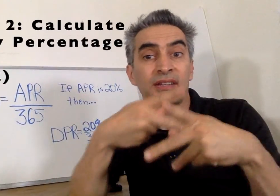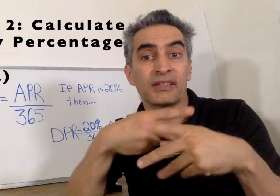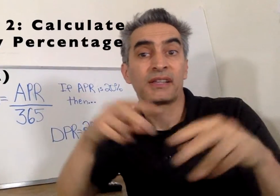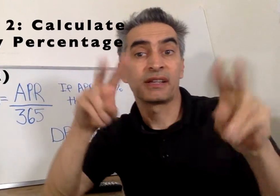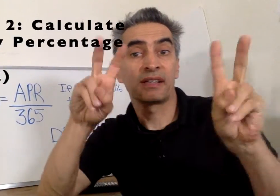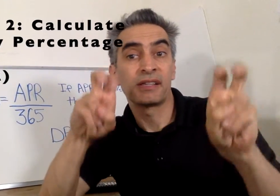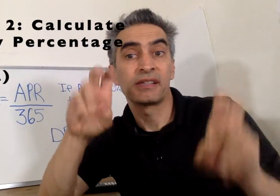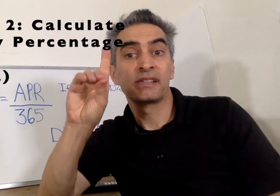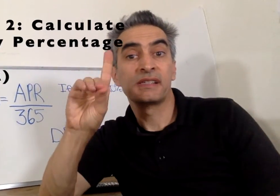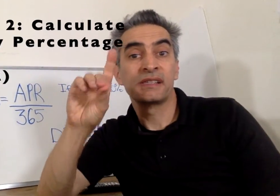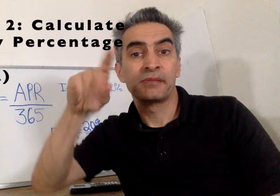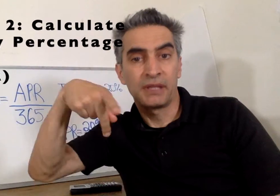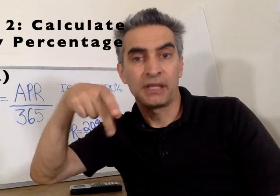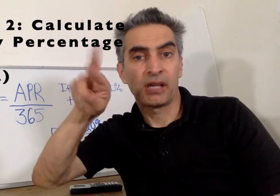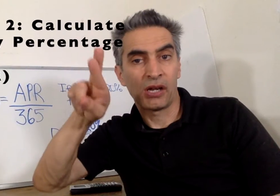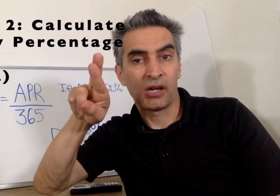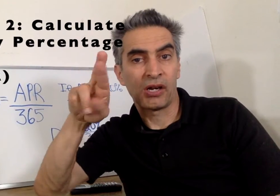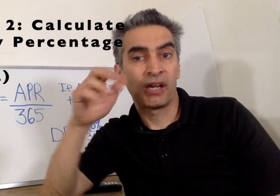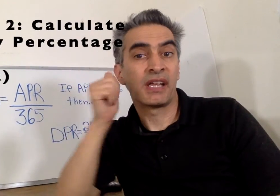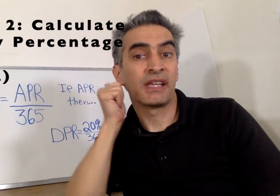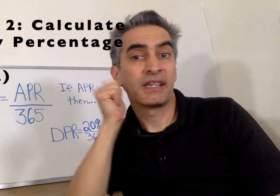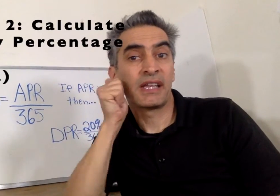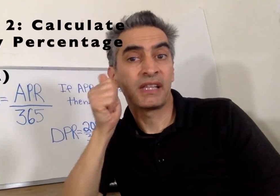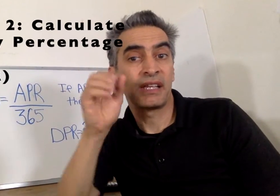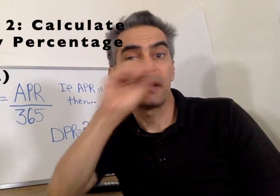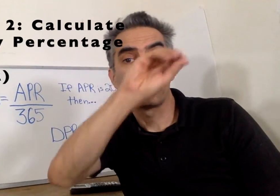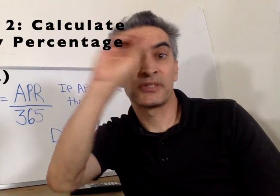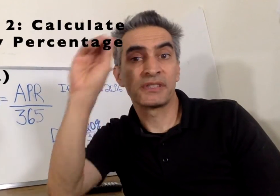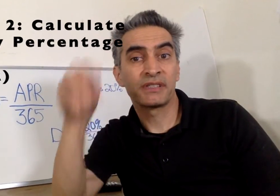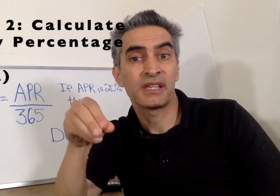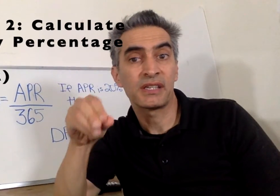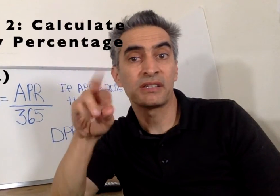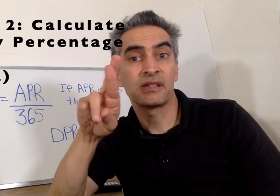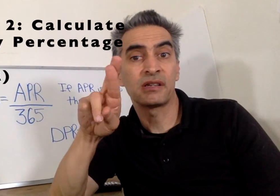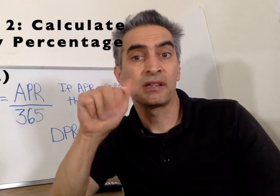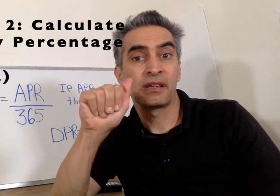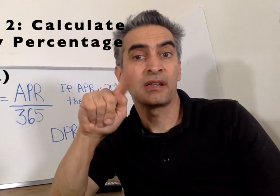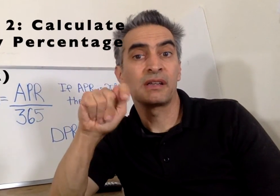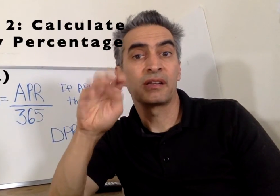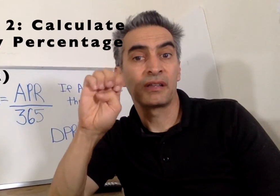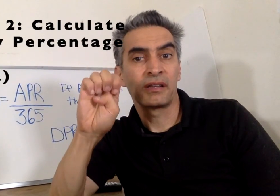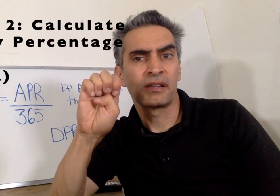Second, you have to calculate your daily percentage rate or DPR.